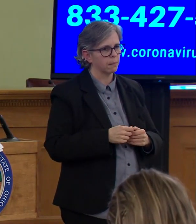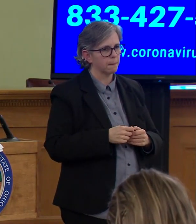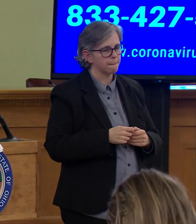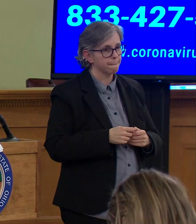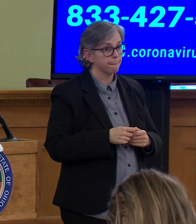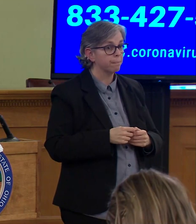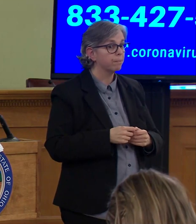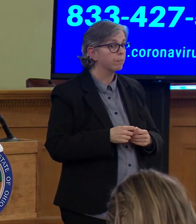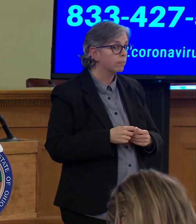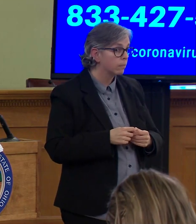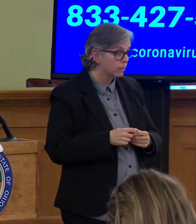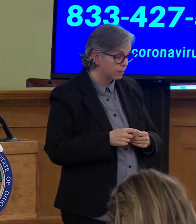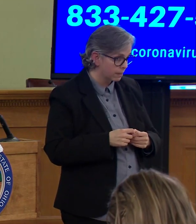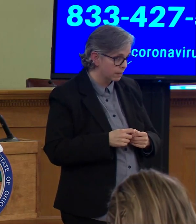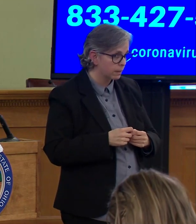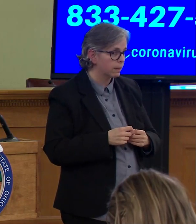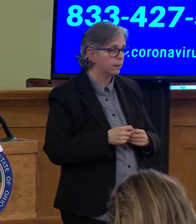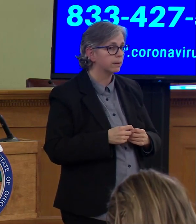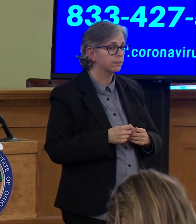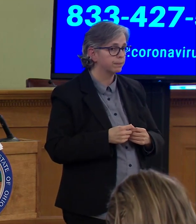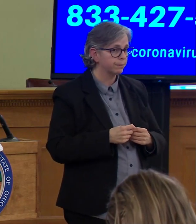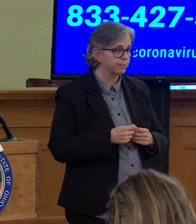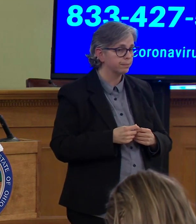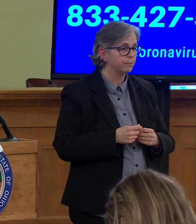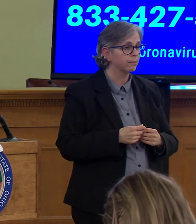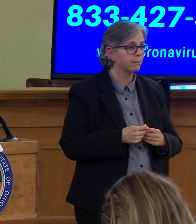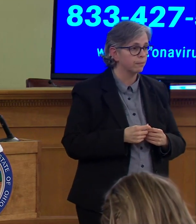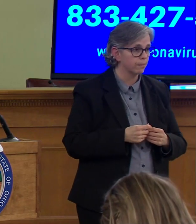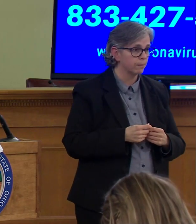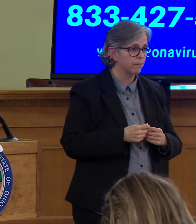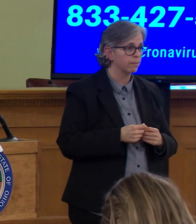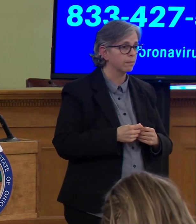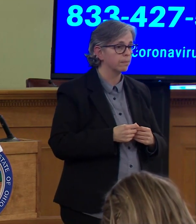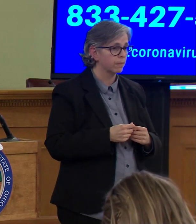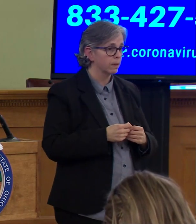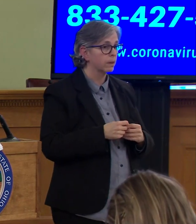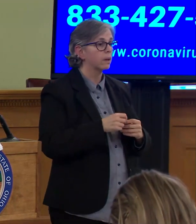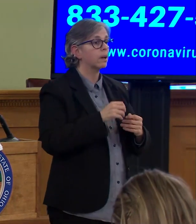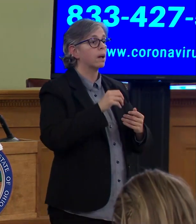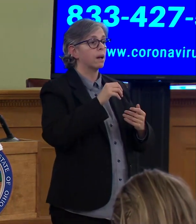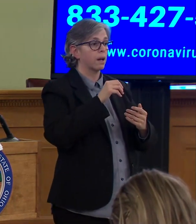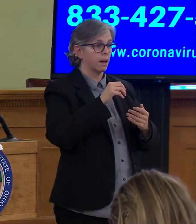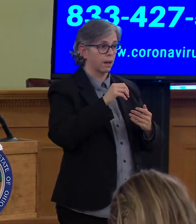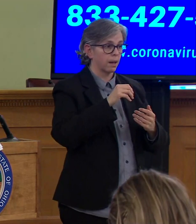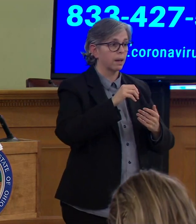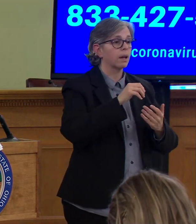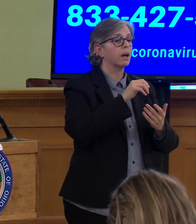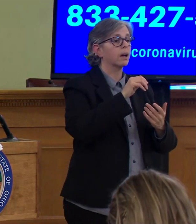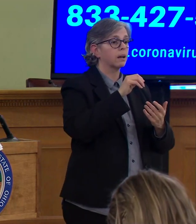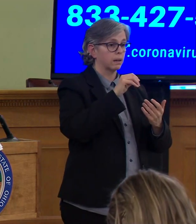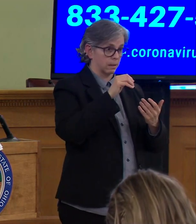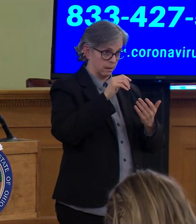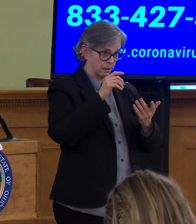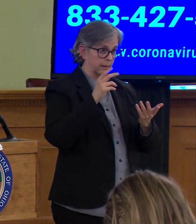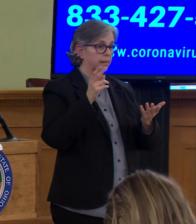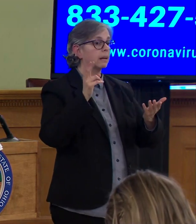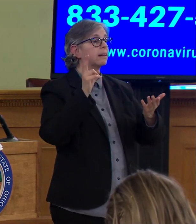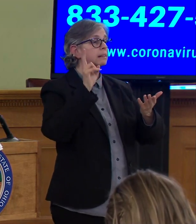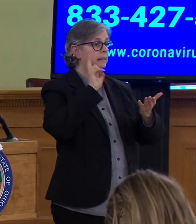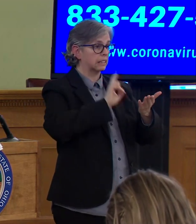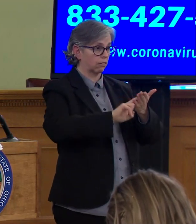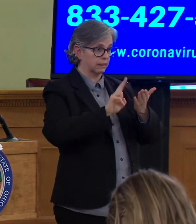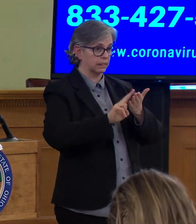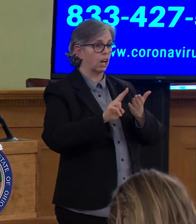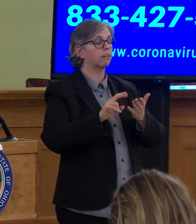It's important – and I'm going to turn it over to the Secretary of State, who has done an